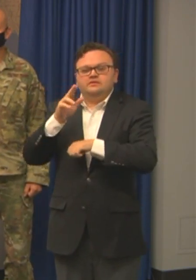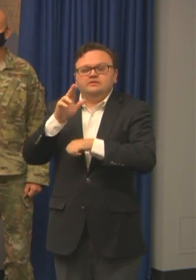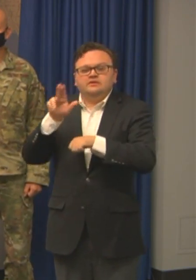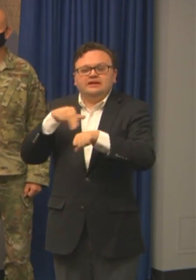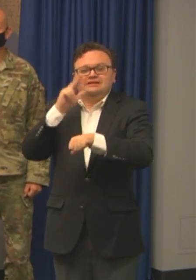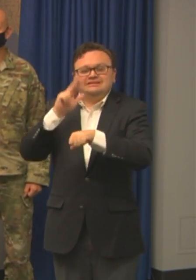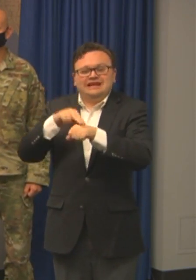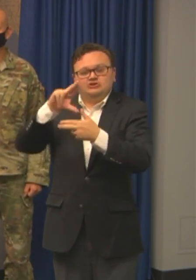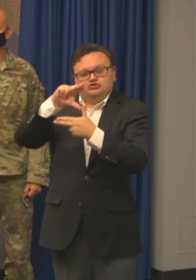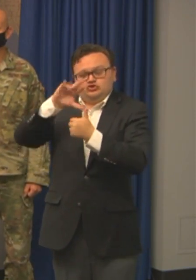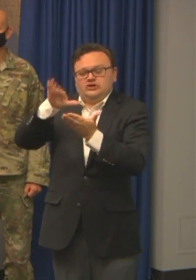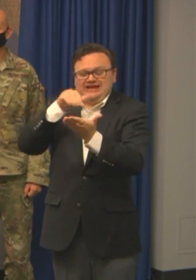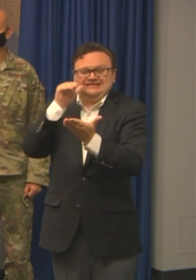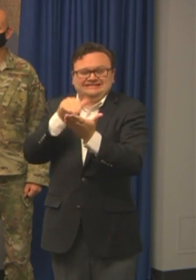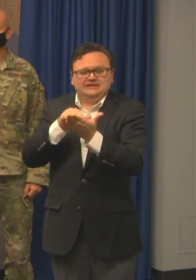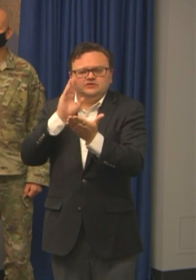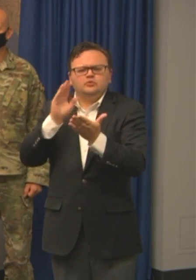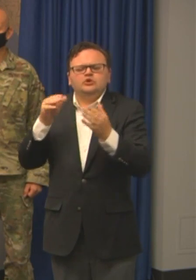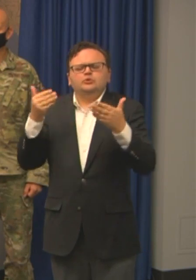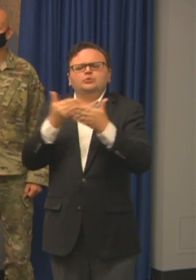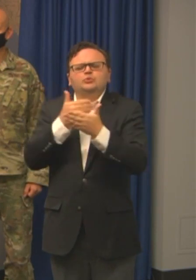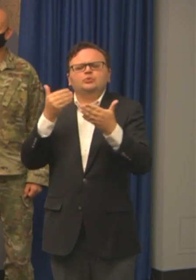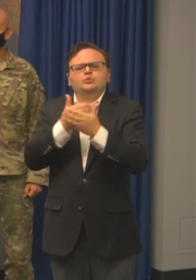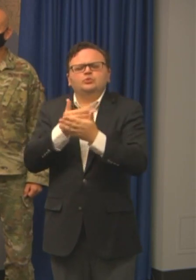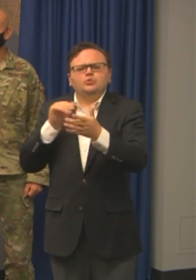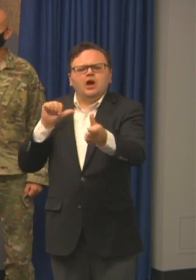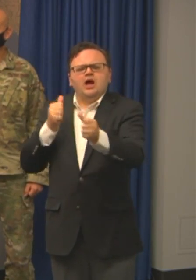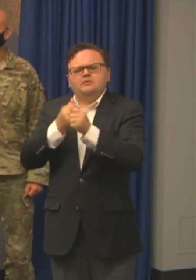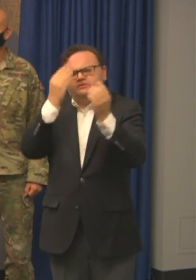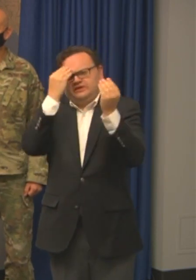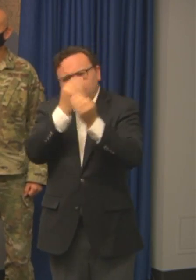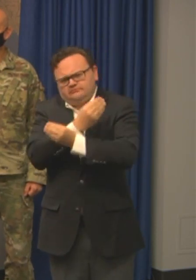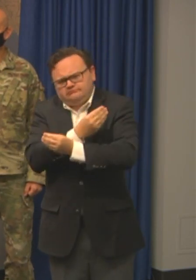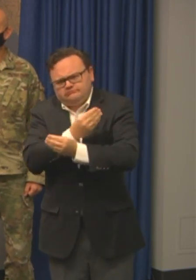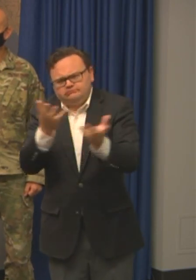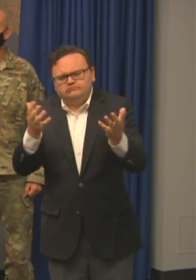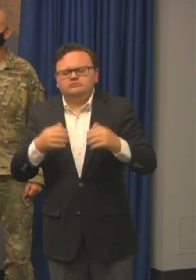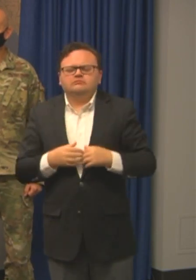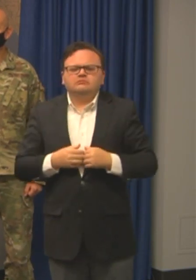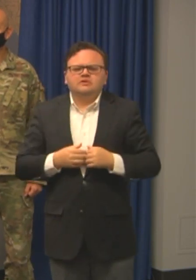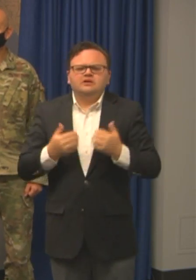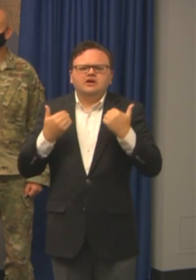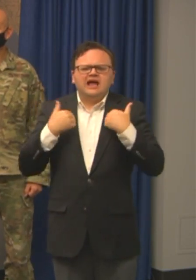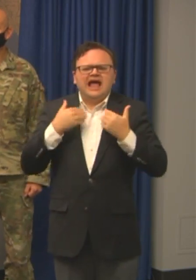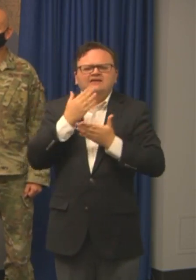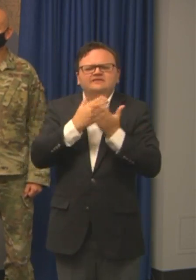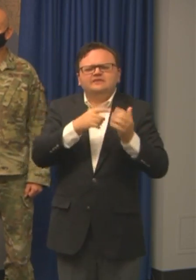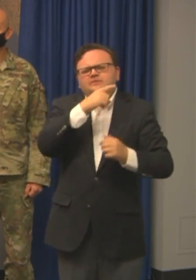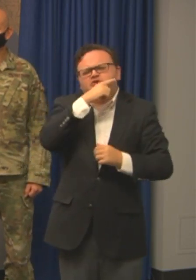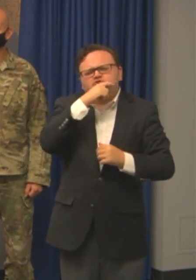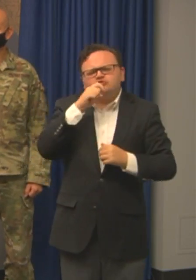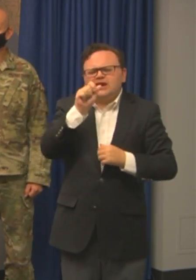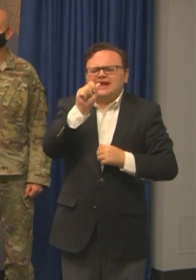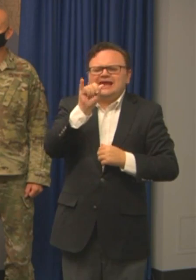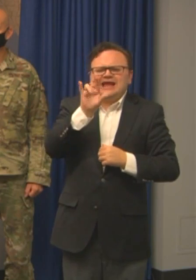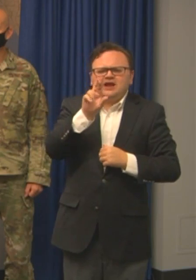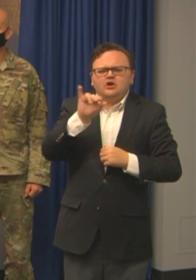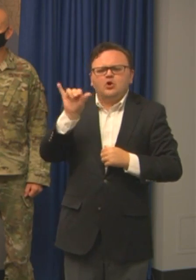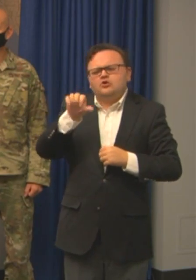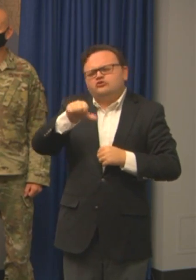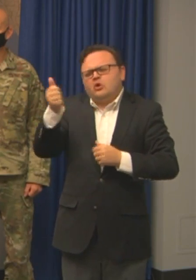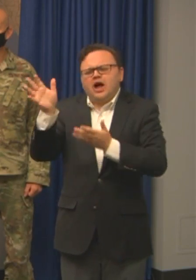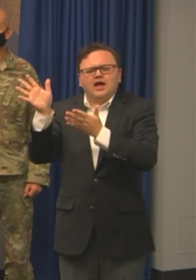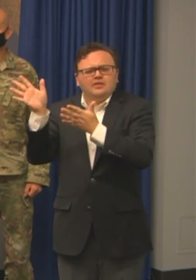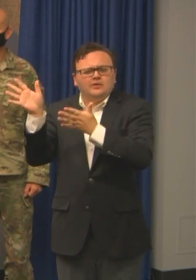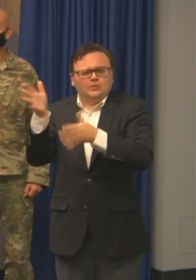there's a lot of, as we talked to the meteorologist, there's a lot of different, there's some dry air, some shear, and that has an effect on the course